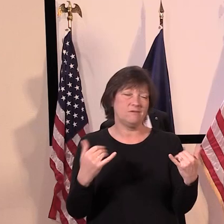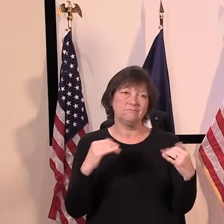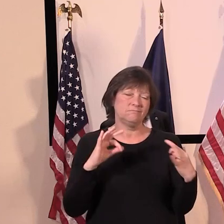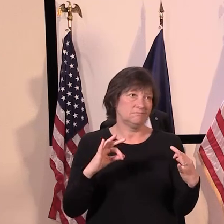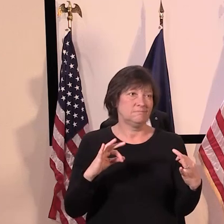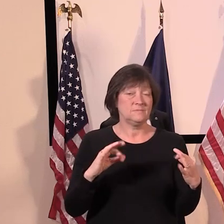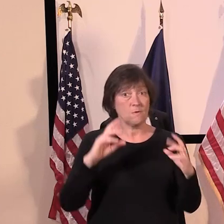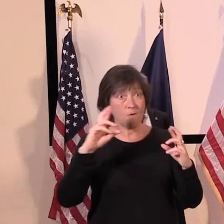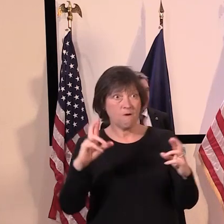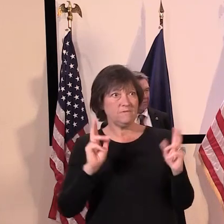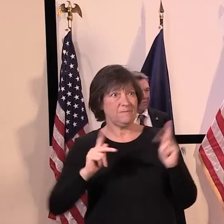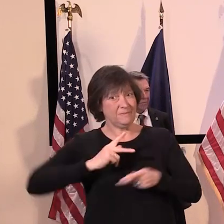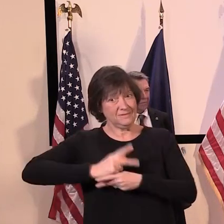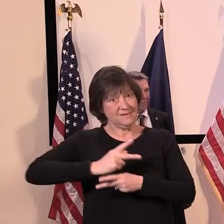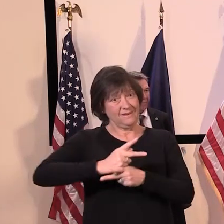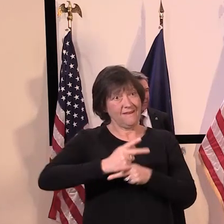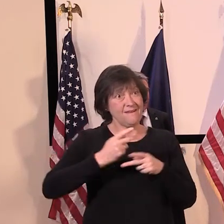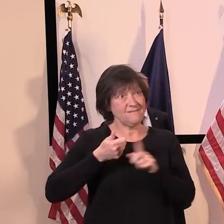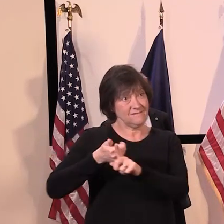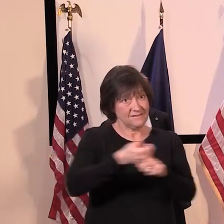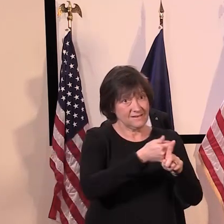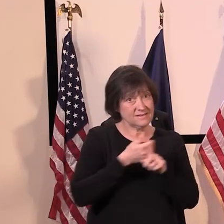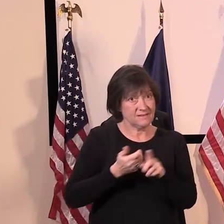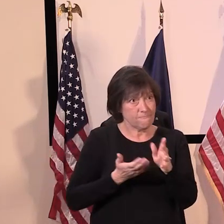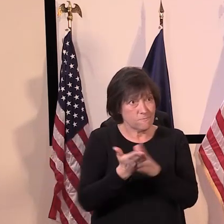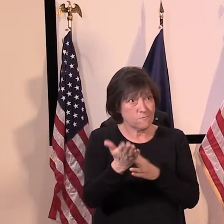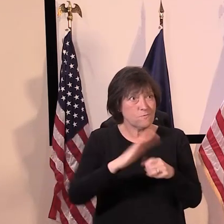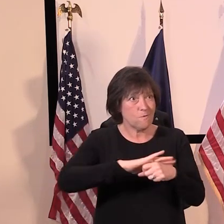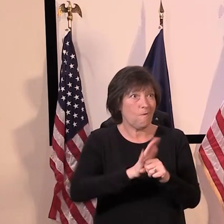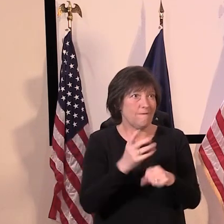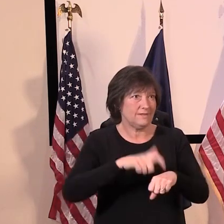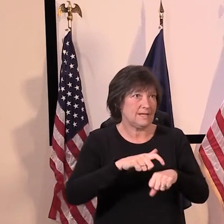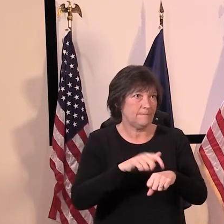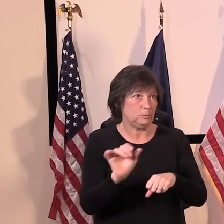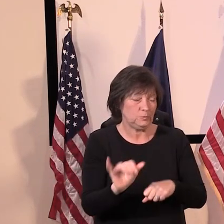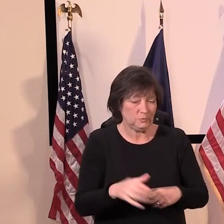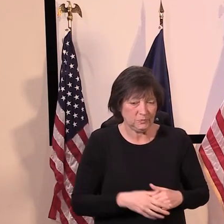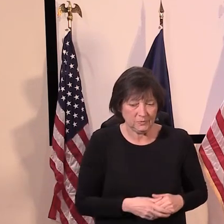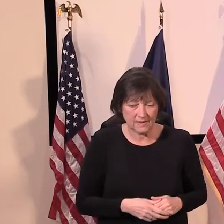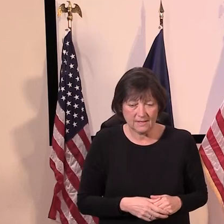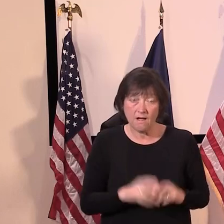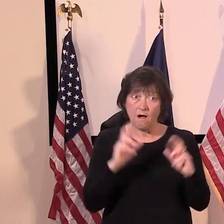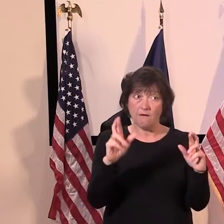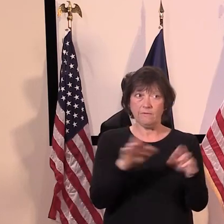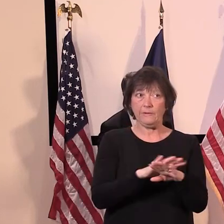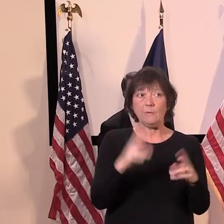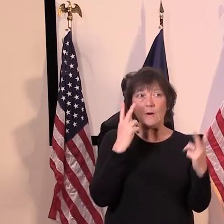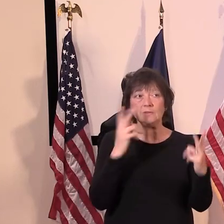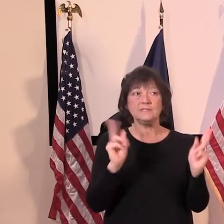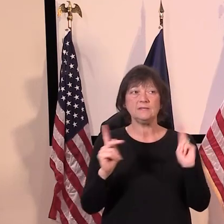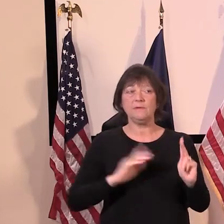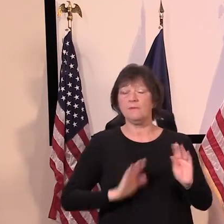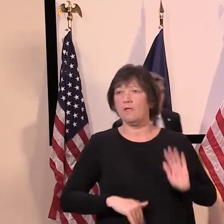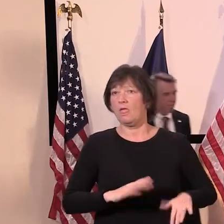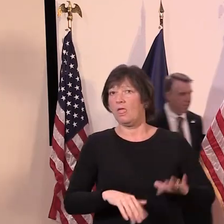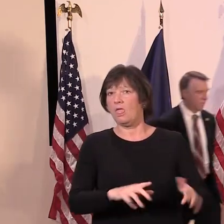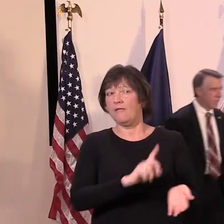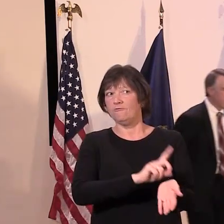on now that I know Vermonters are accessing. So hopefully, uh, we won't find that they've let things go too long.